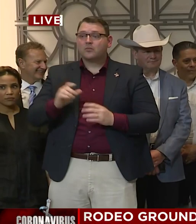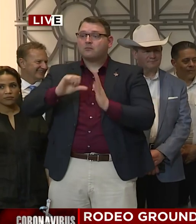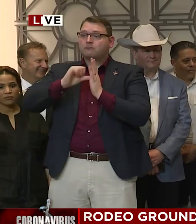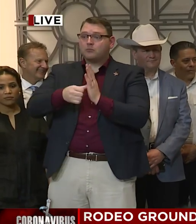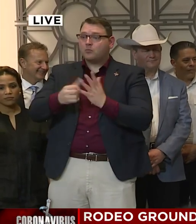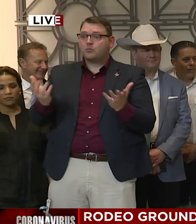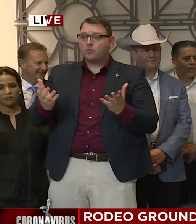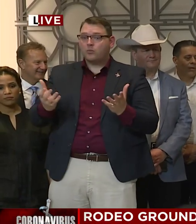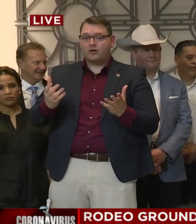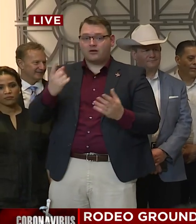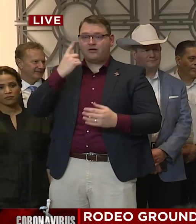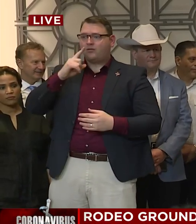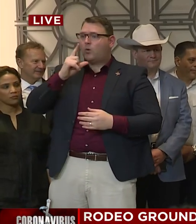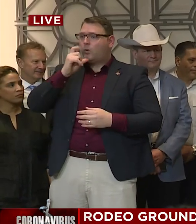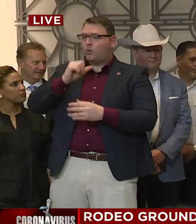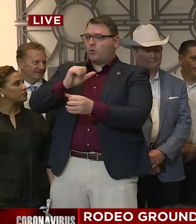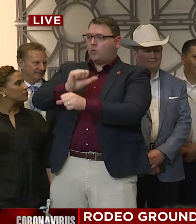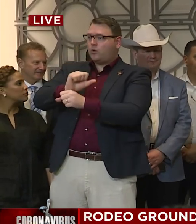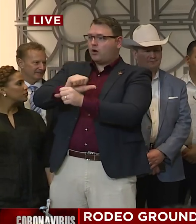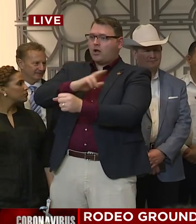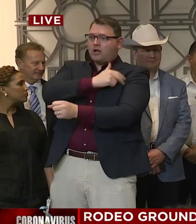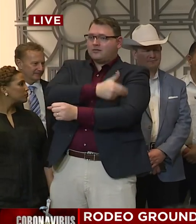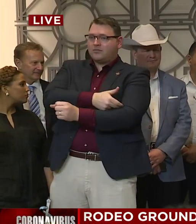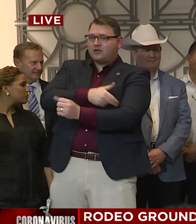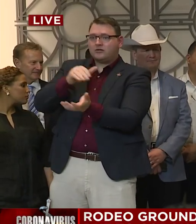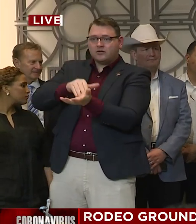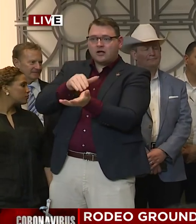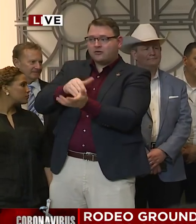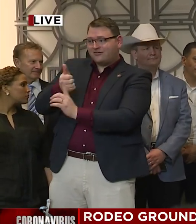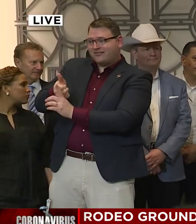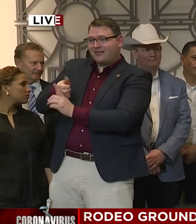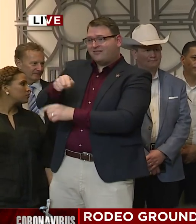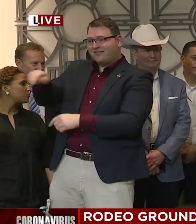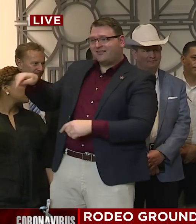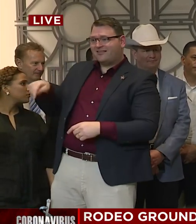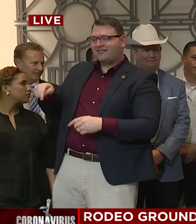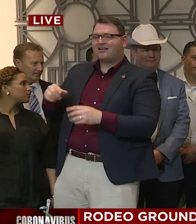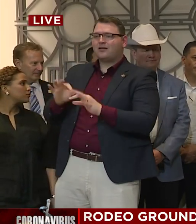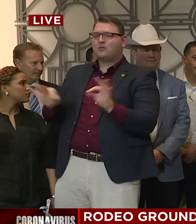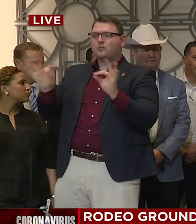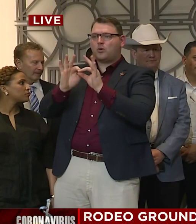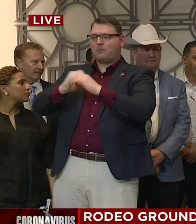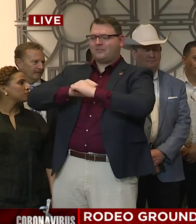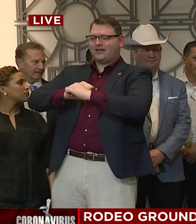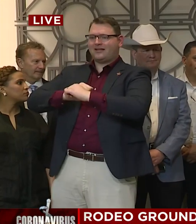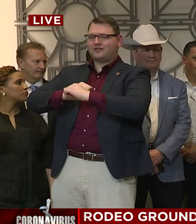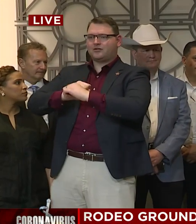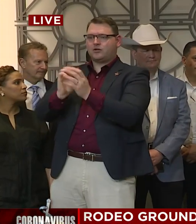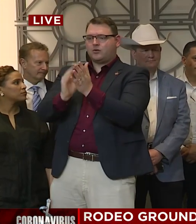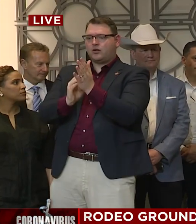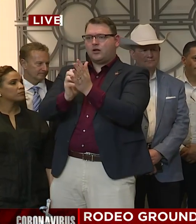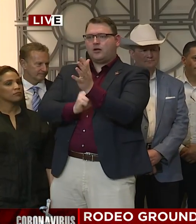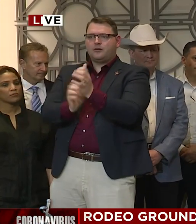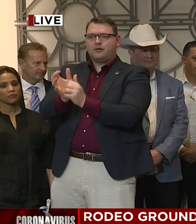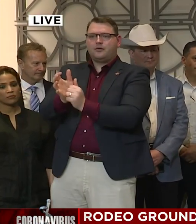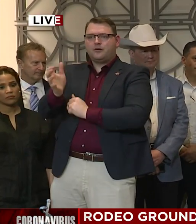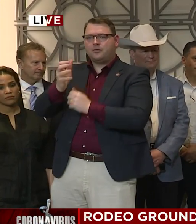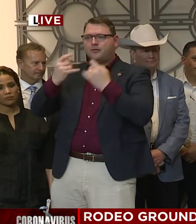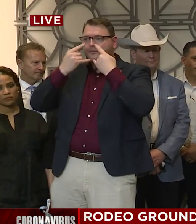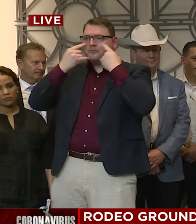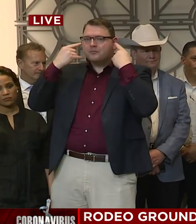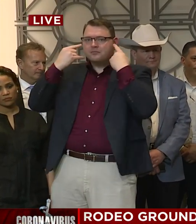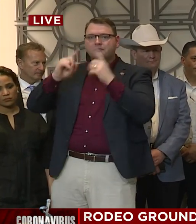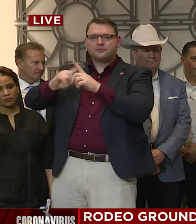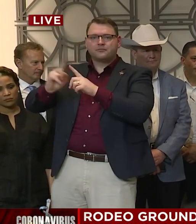PPEs, personal protection equipment. And that's what we're needing. That's what we're needing from the CDC is personal protection